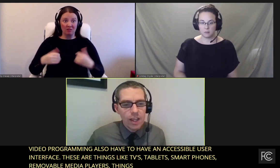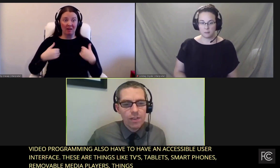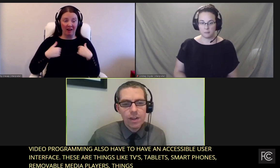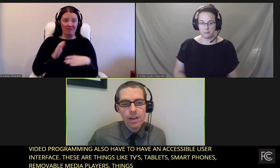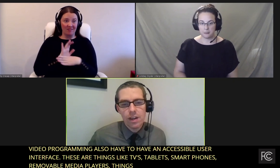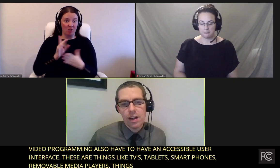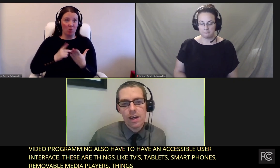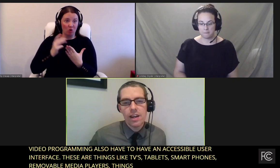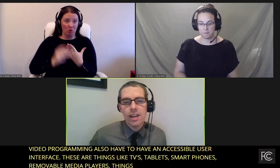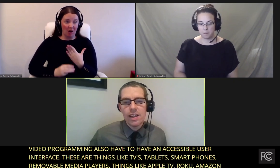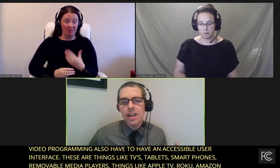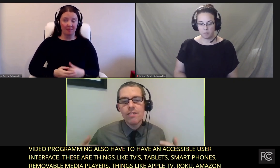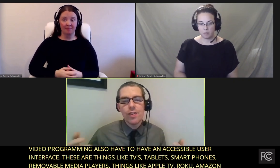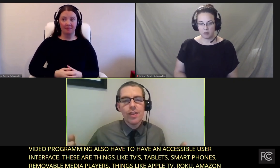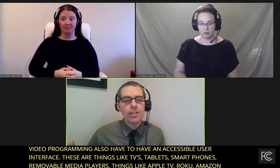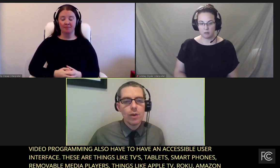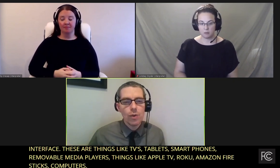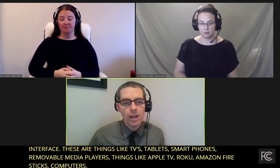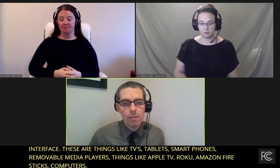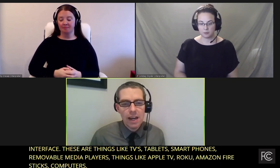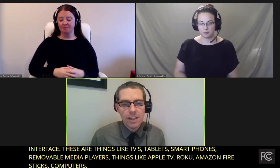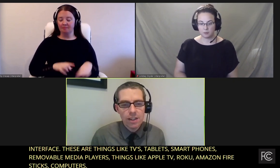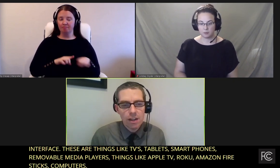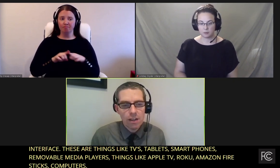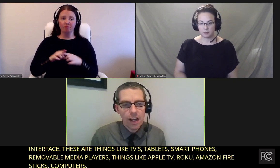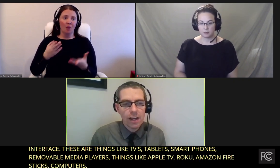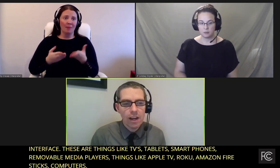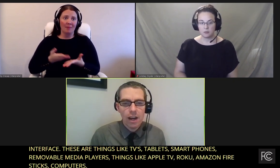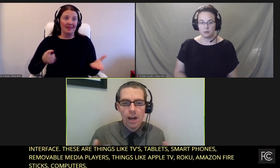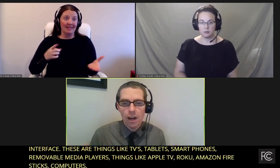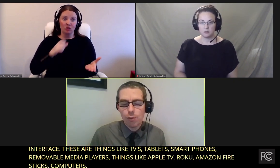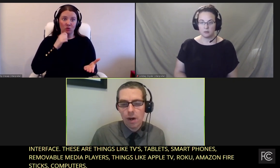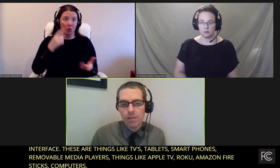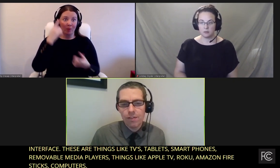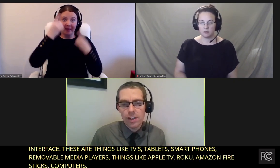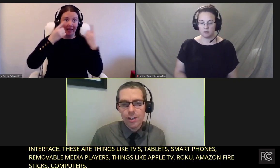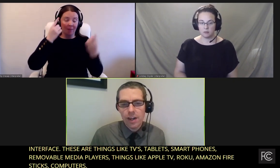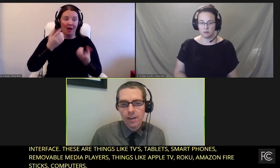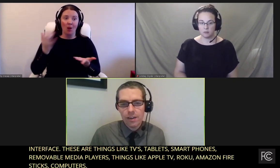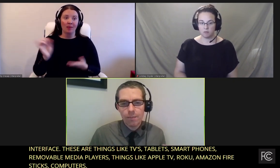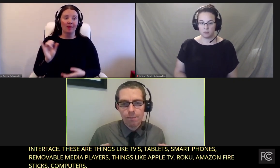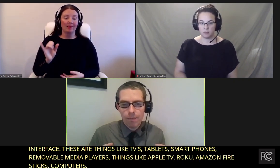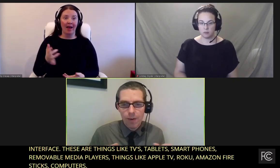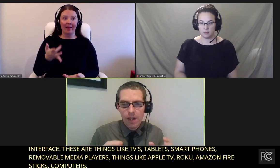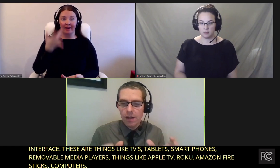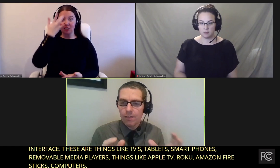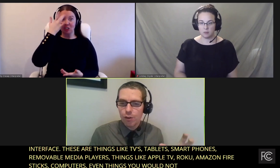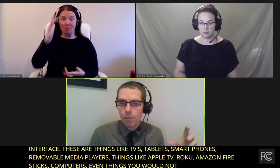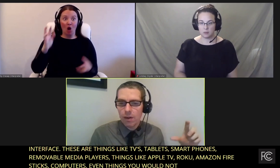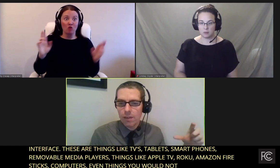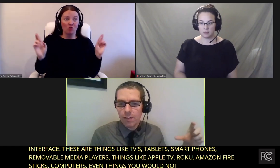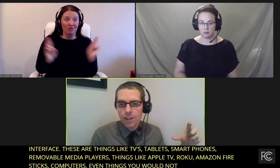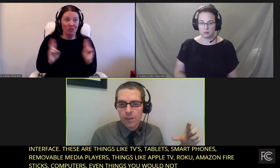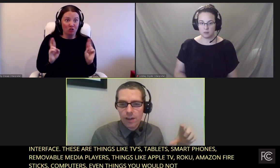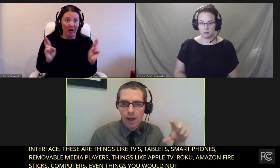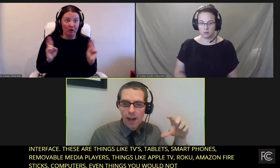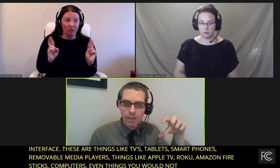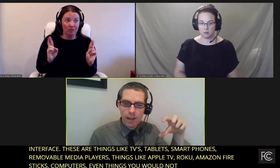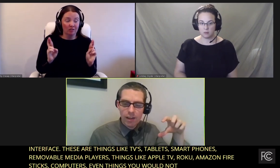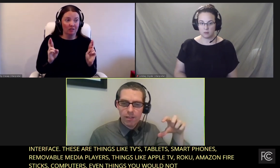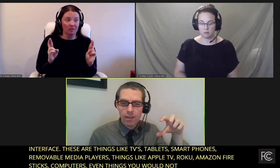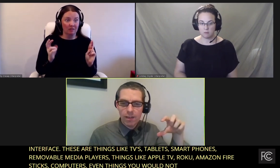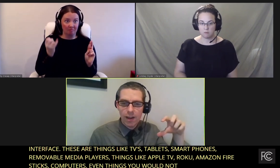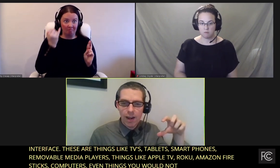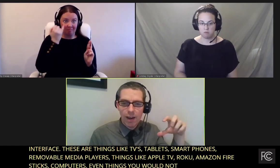And even things that you wouldn't imagine, like a smart refrigerator, right? If your smart refrigerator